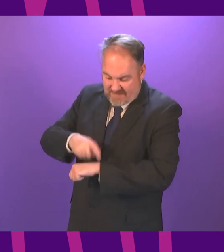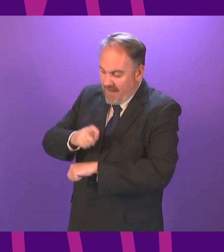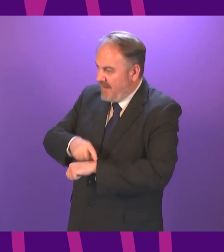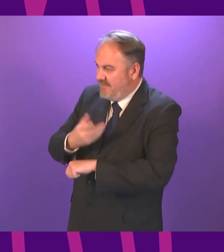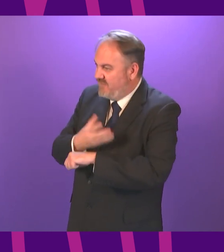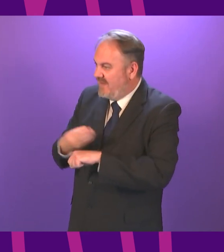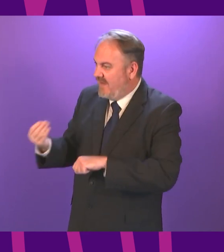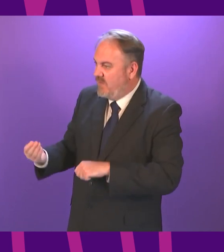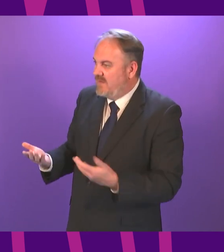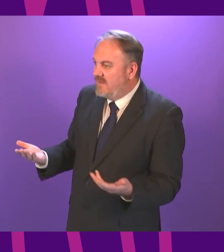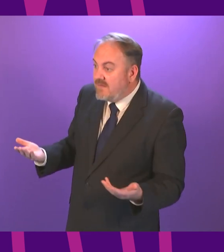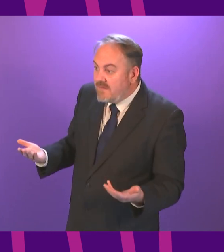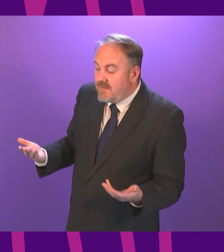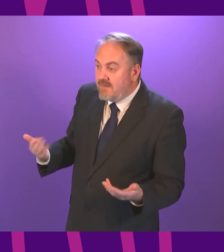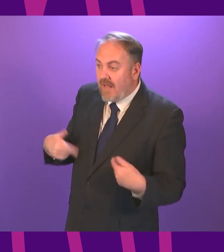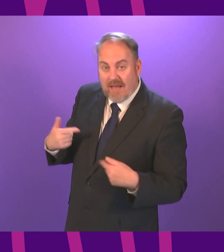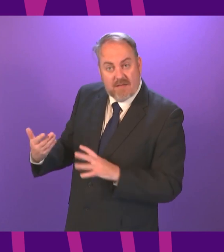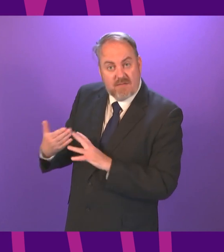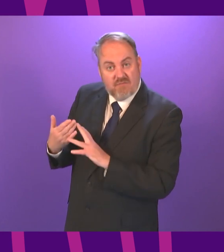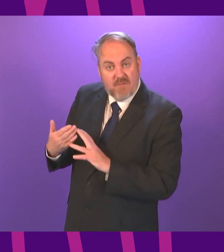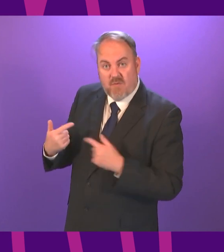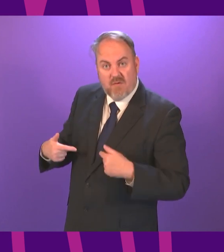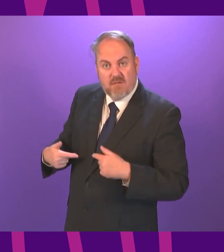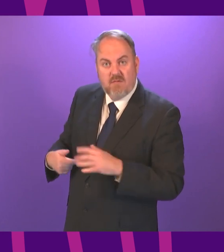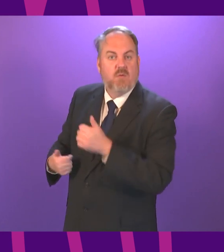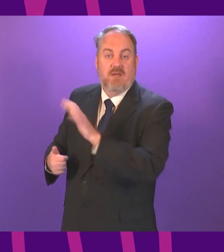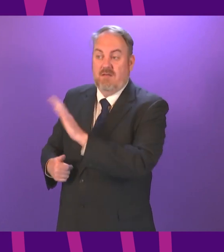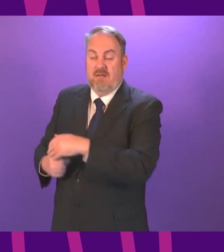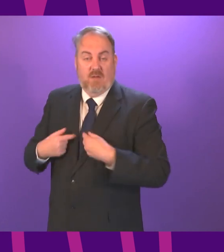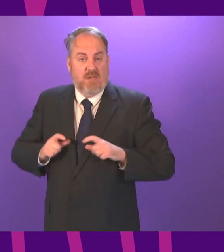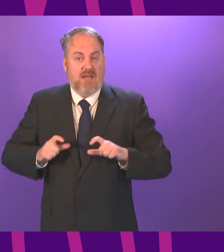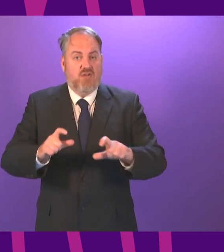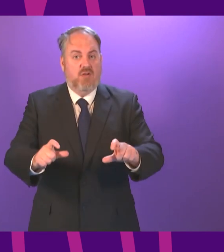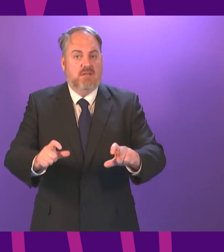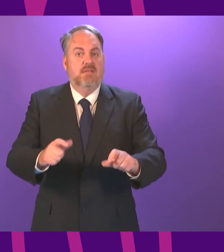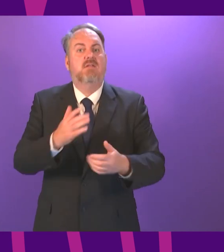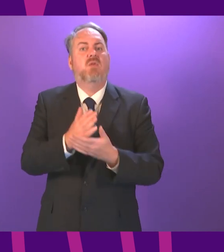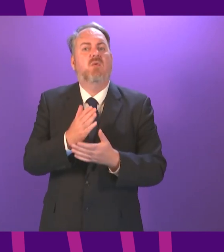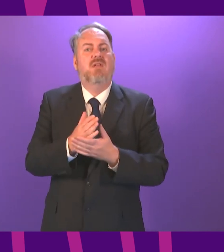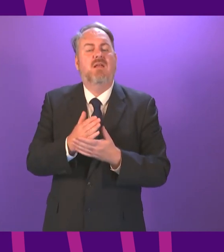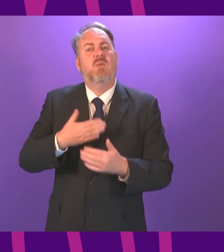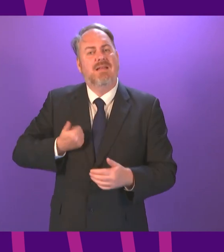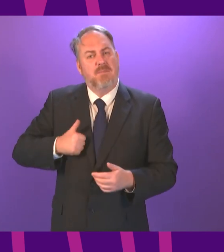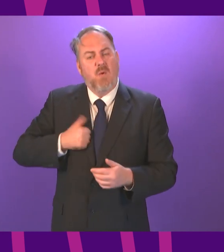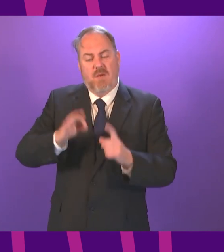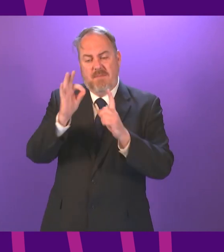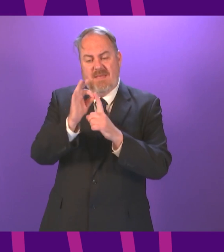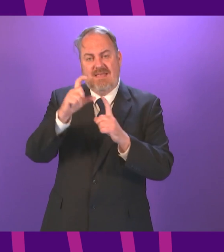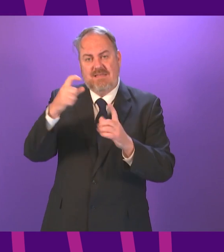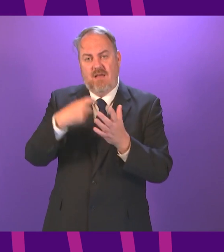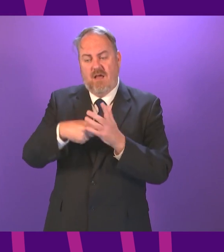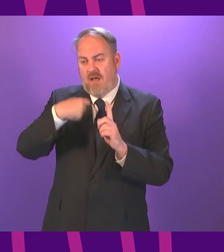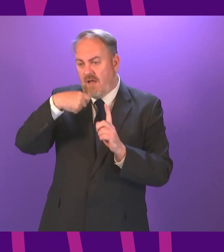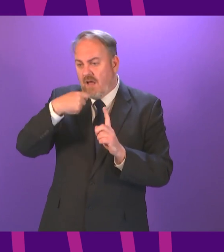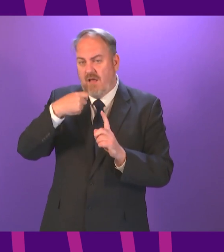probably using up the extra time. Okay, no problem. So that's the urgent action we need. Extra business support, more PCR testing, rapid access to the